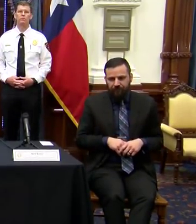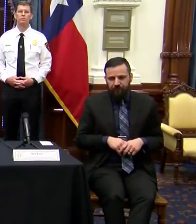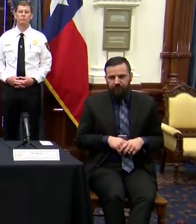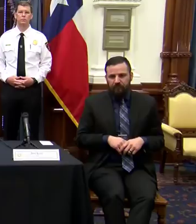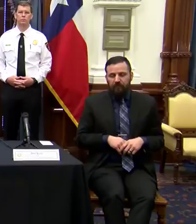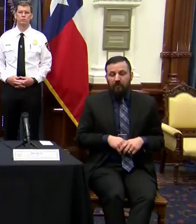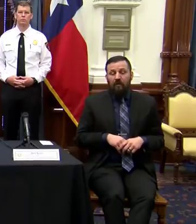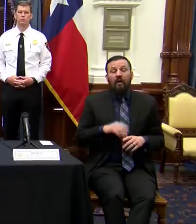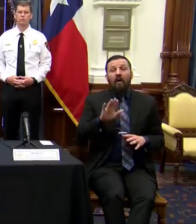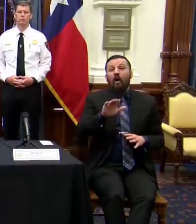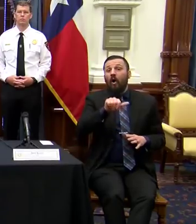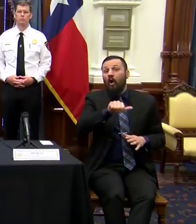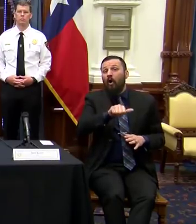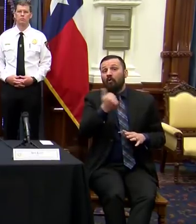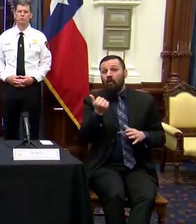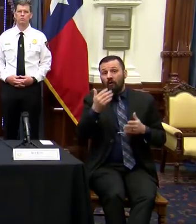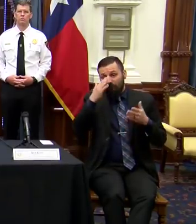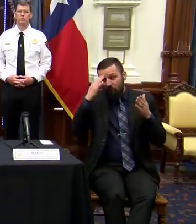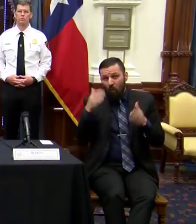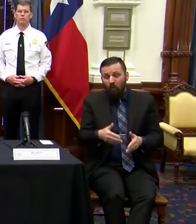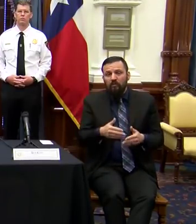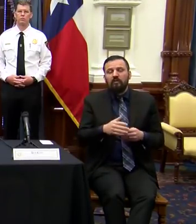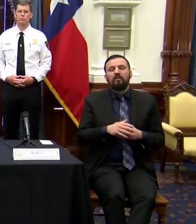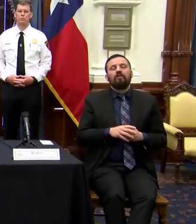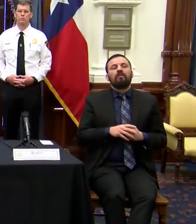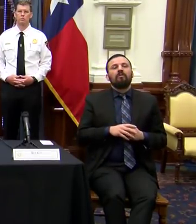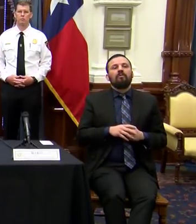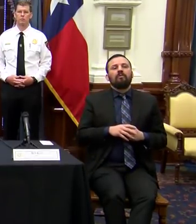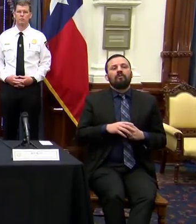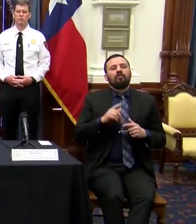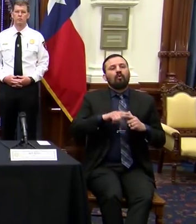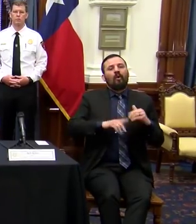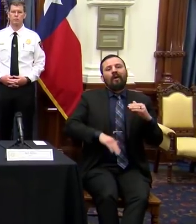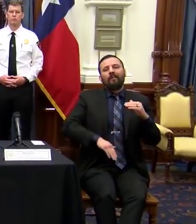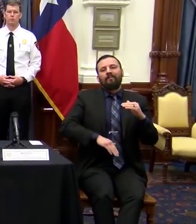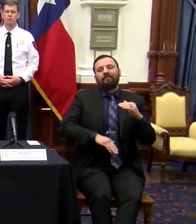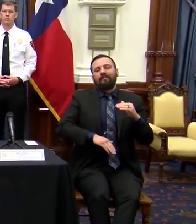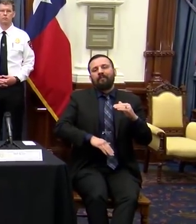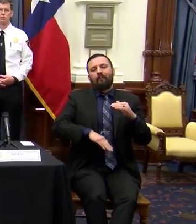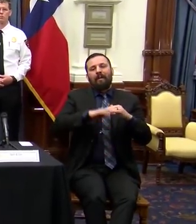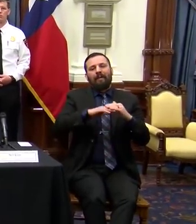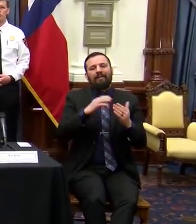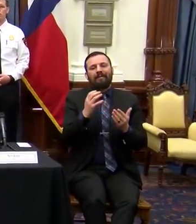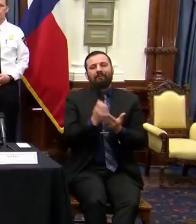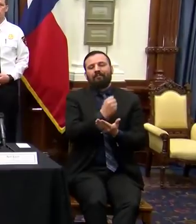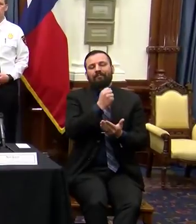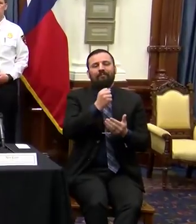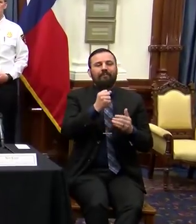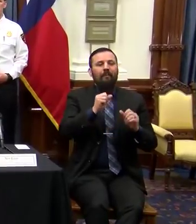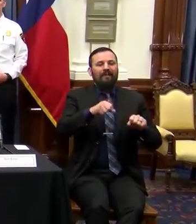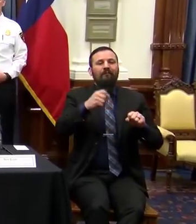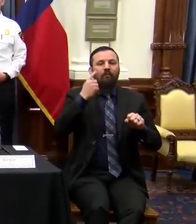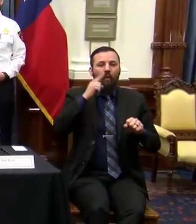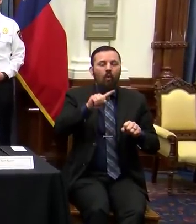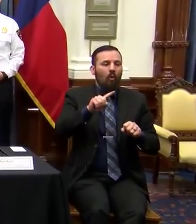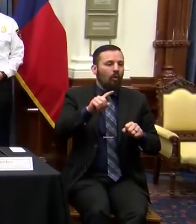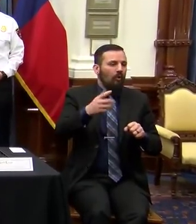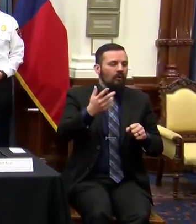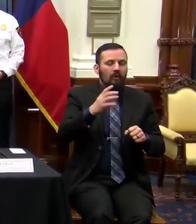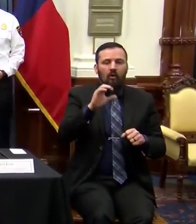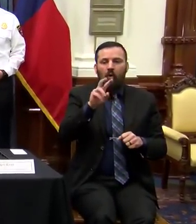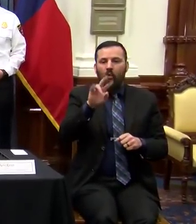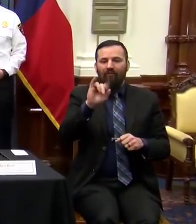Another focus is to maximize capacity for COVID-19 patients at hospitals.